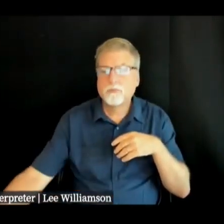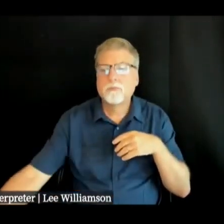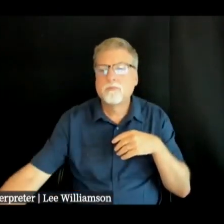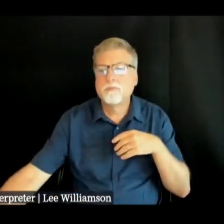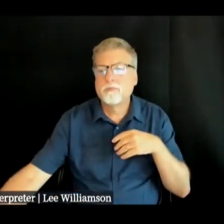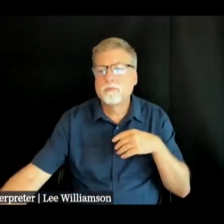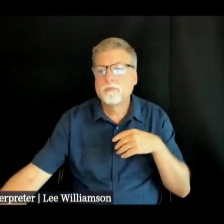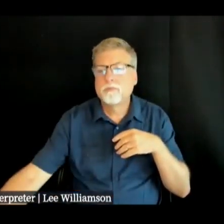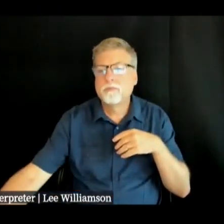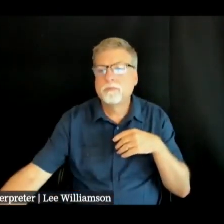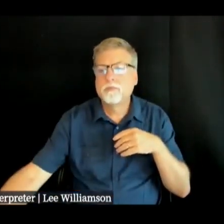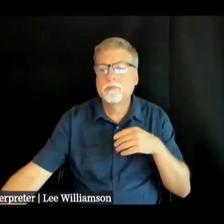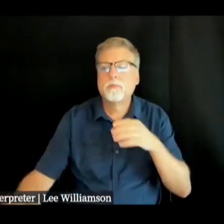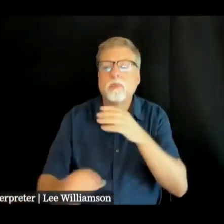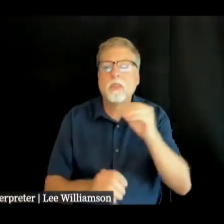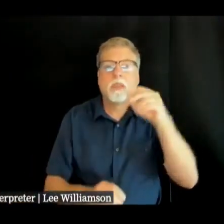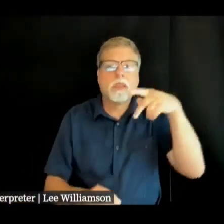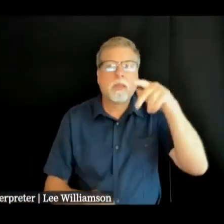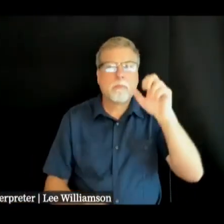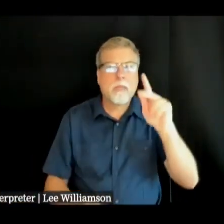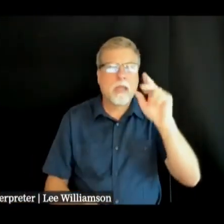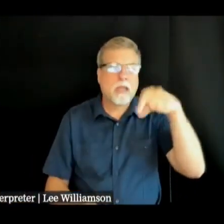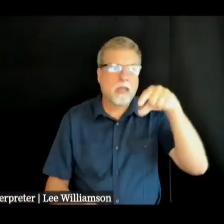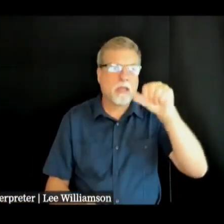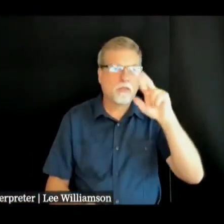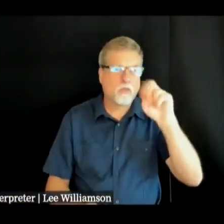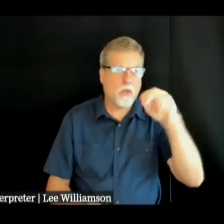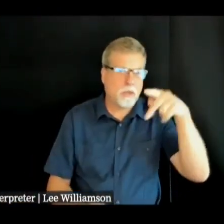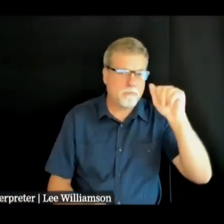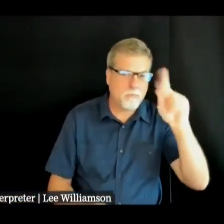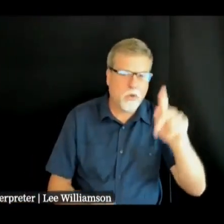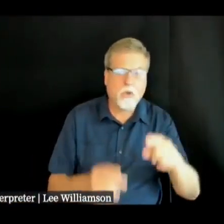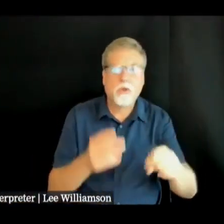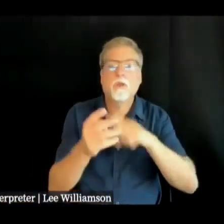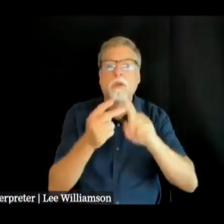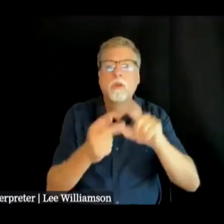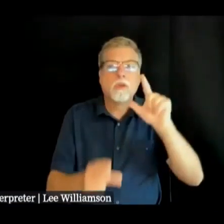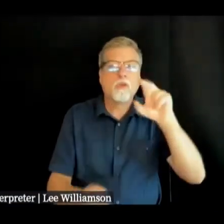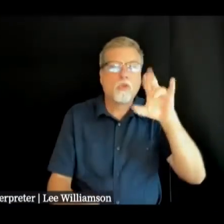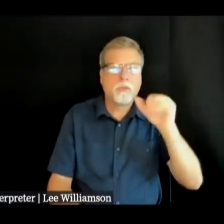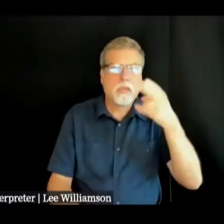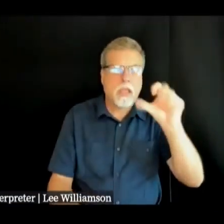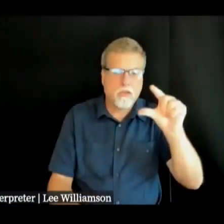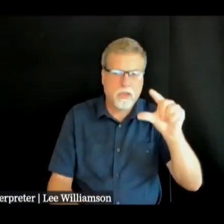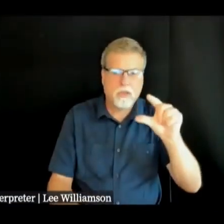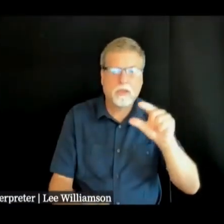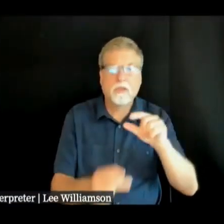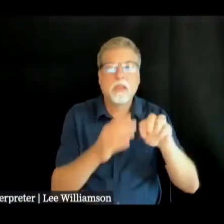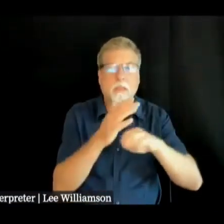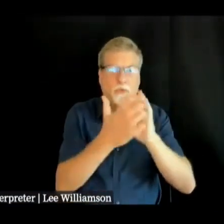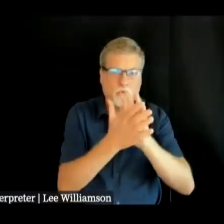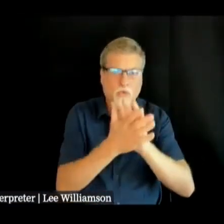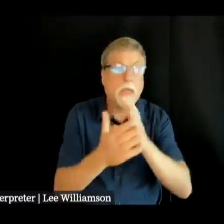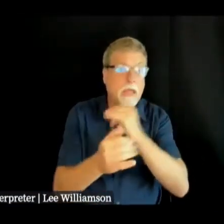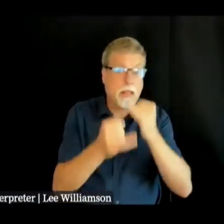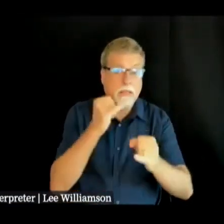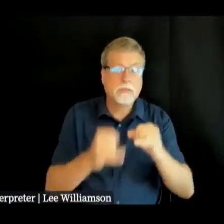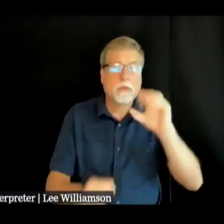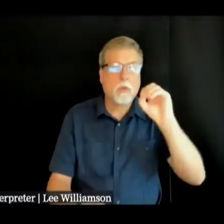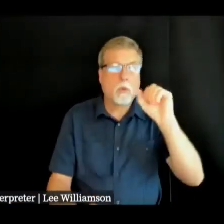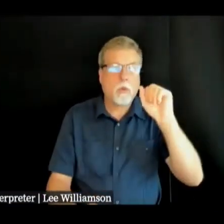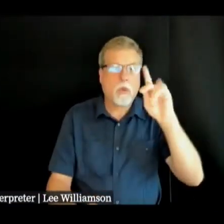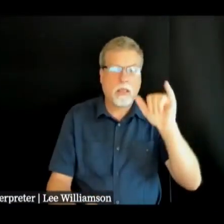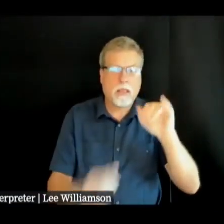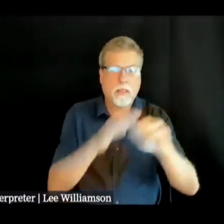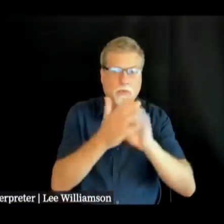our community shelters we have space available at all of our shelters the shelters are AB Tech Conference